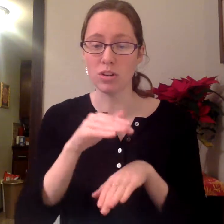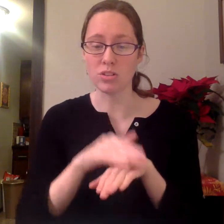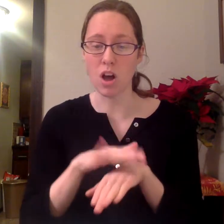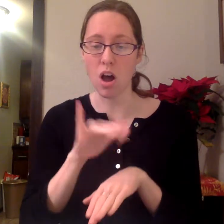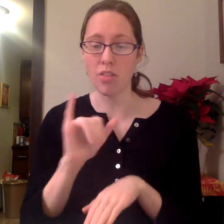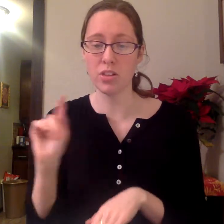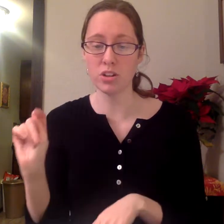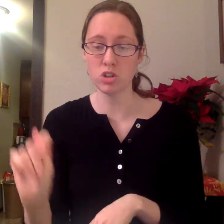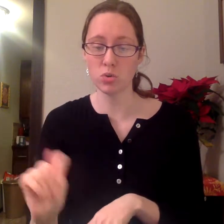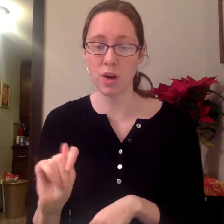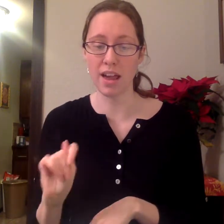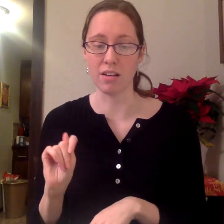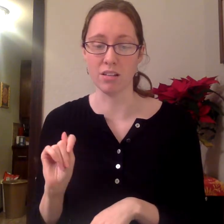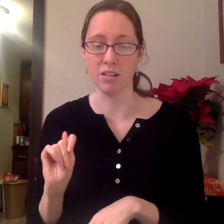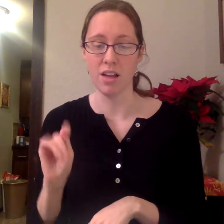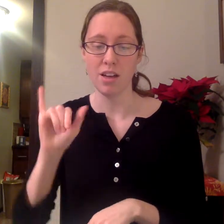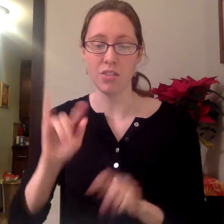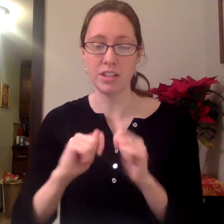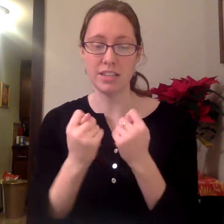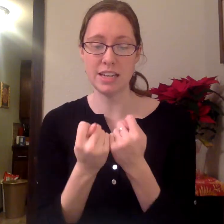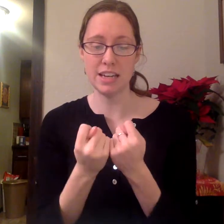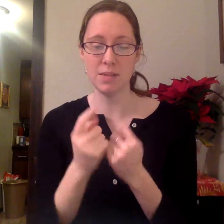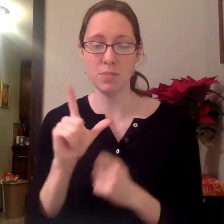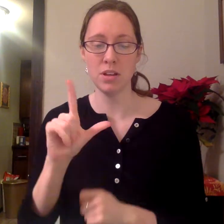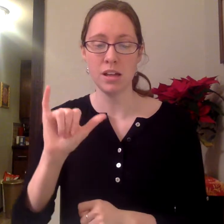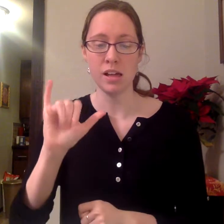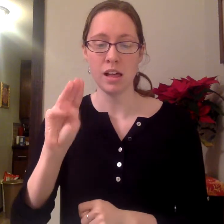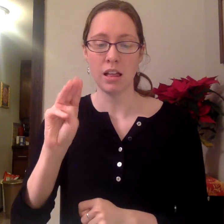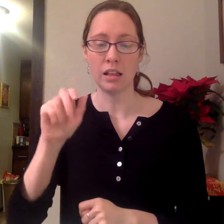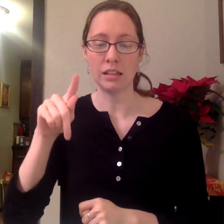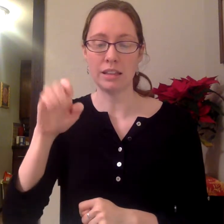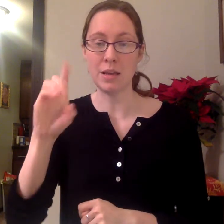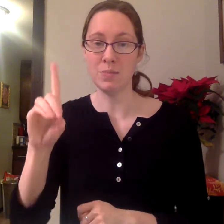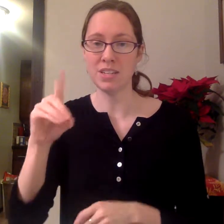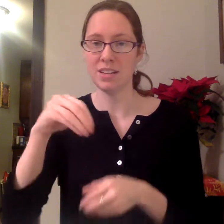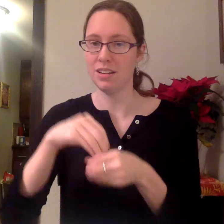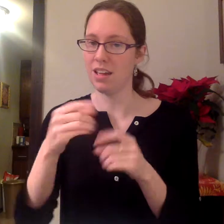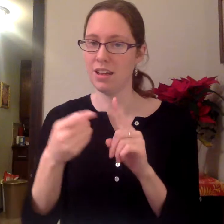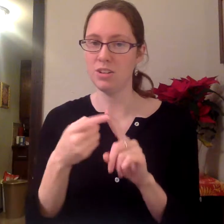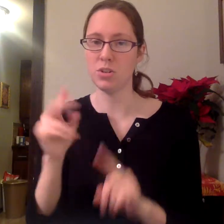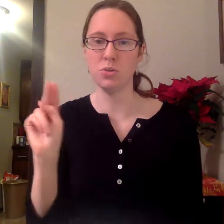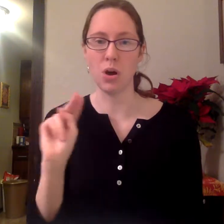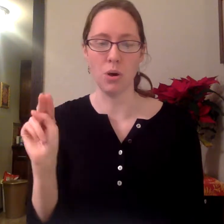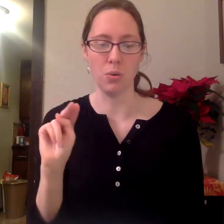on the trail, the team limped into Gnome.